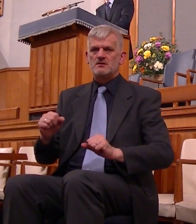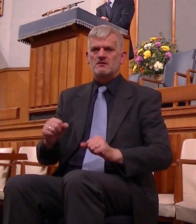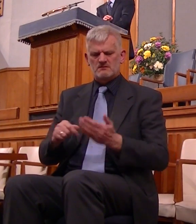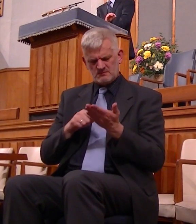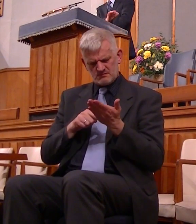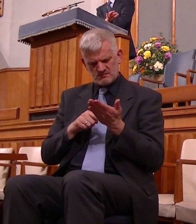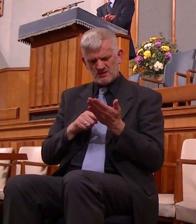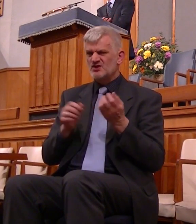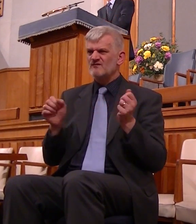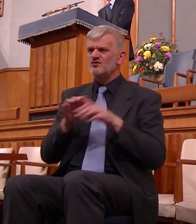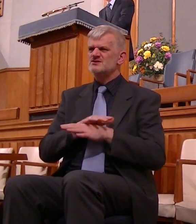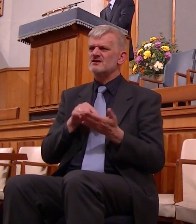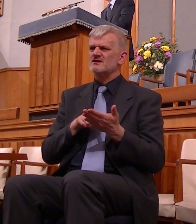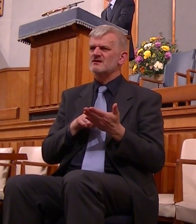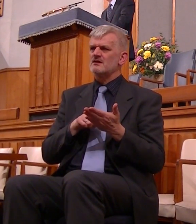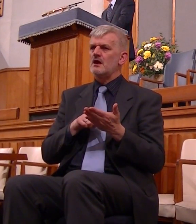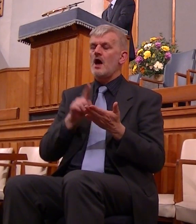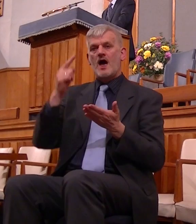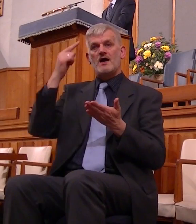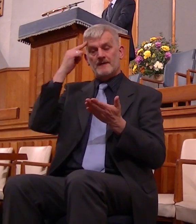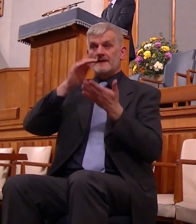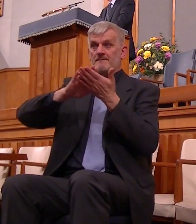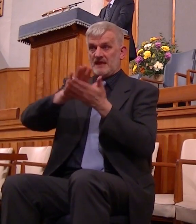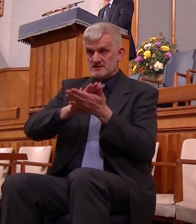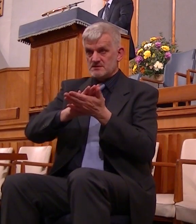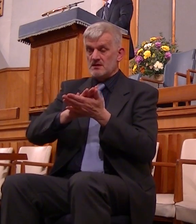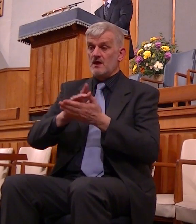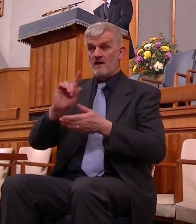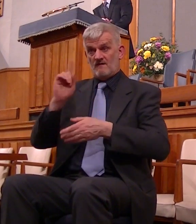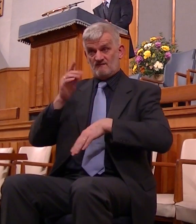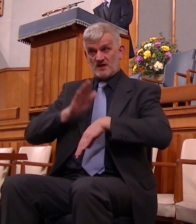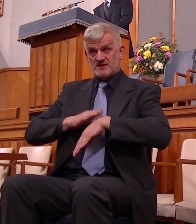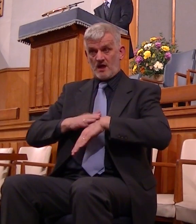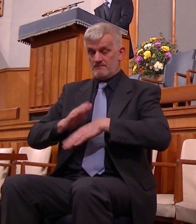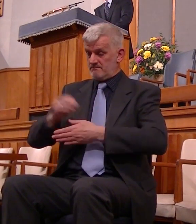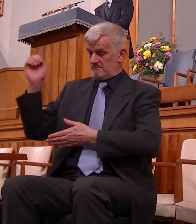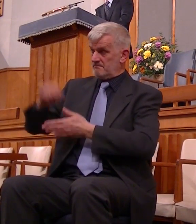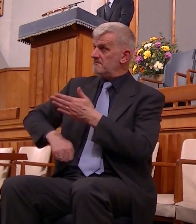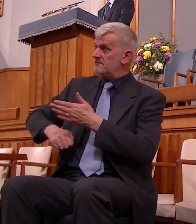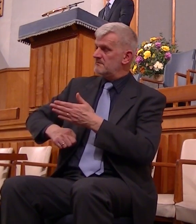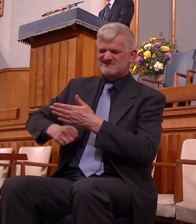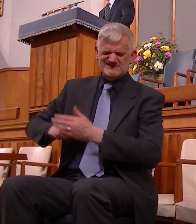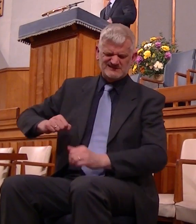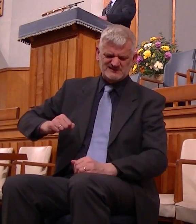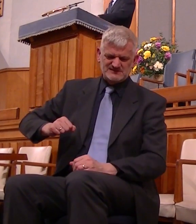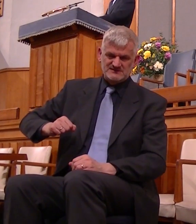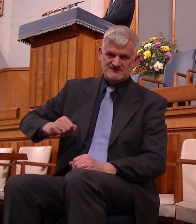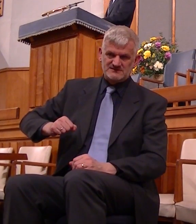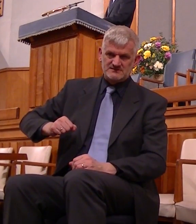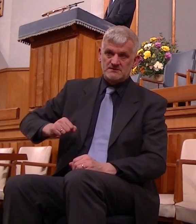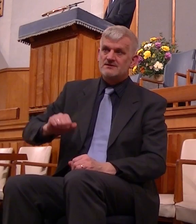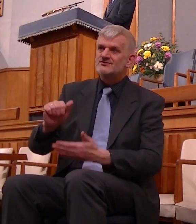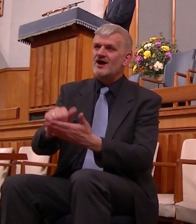picture is that when first chastised we are obstinate and we won't respond and